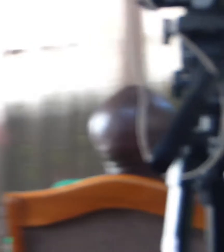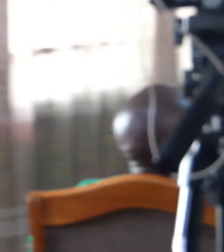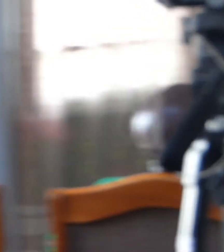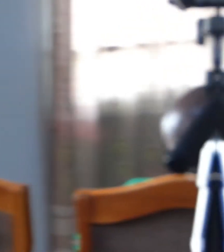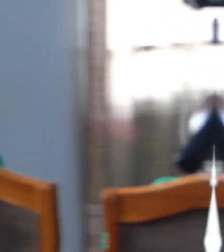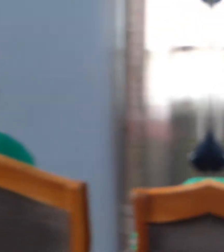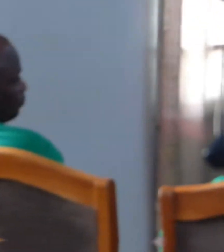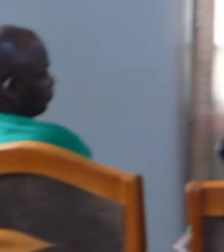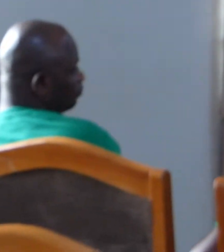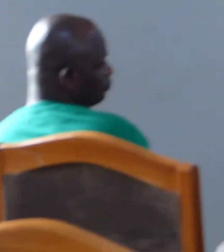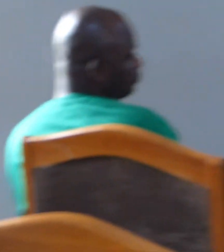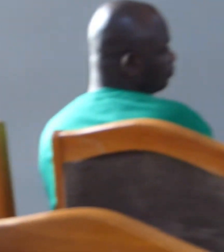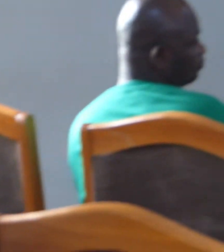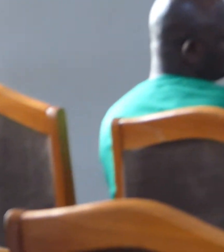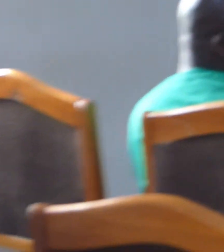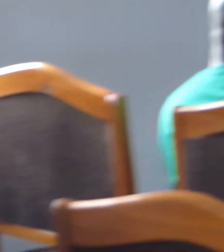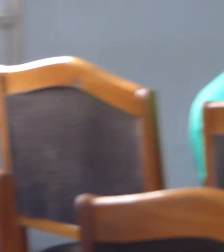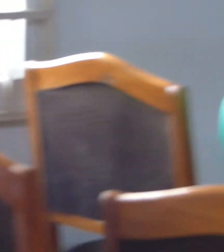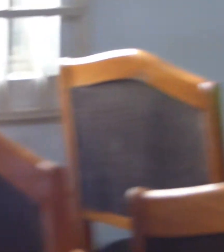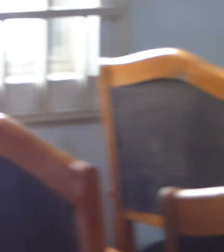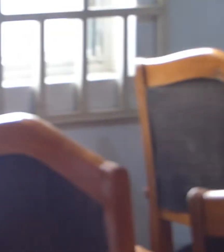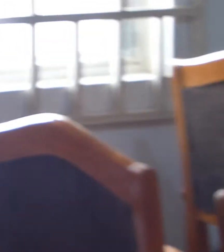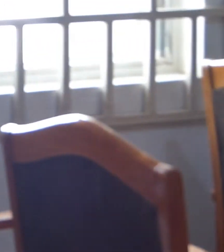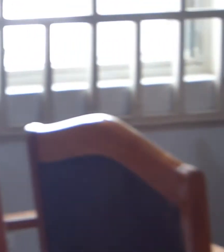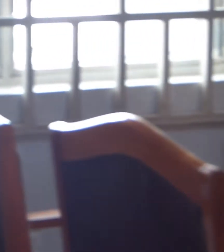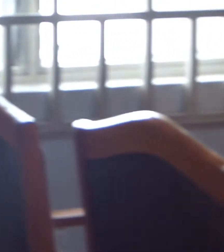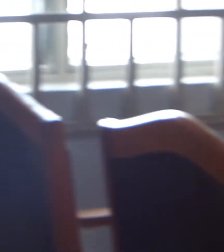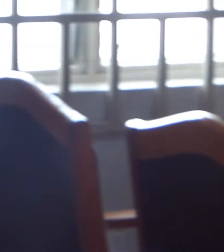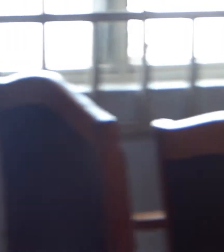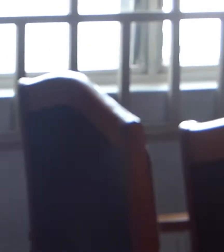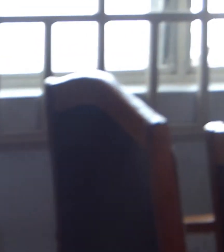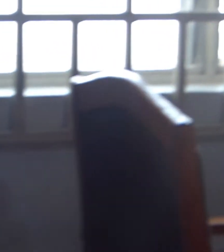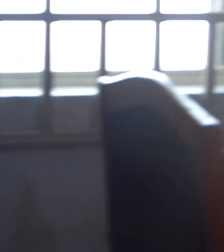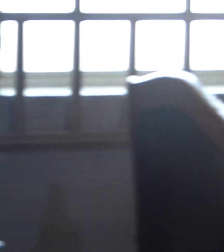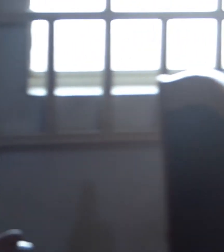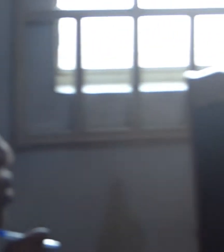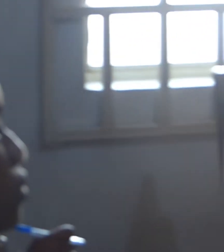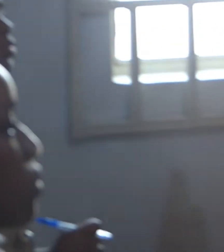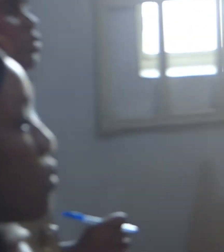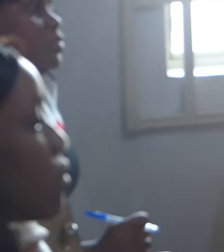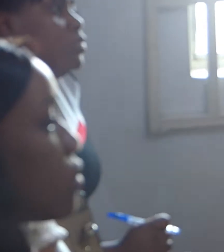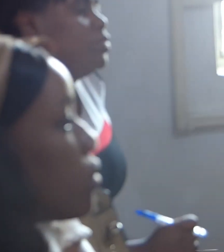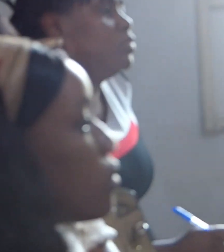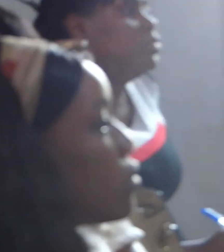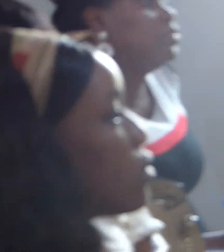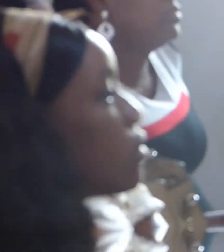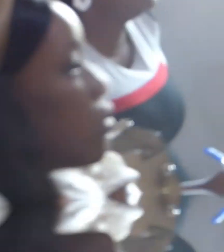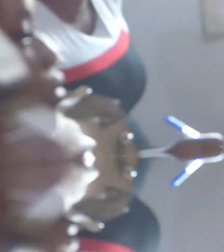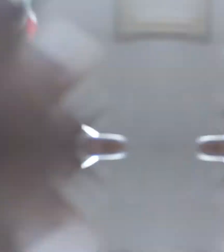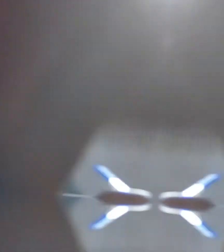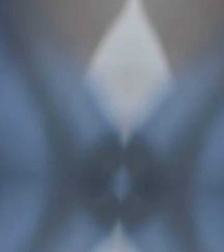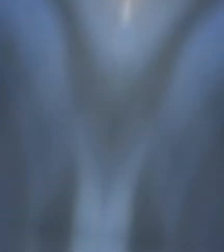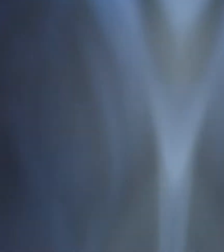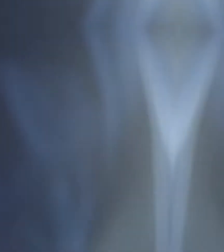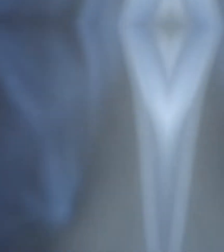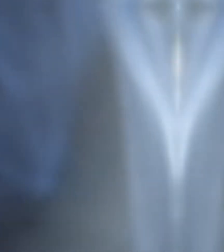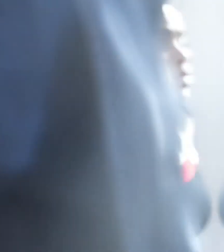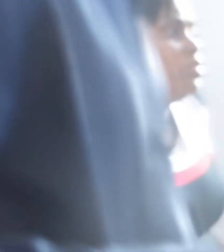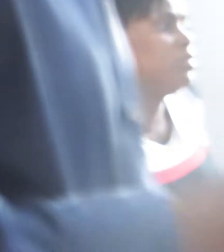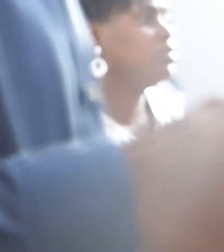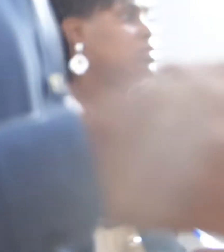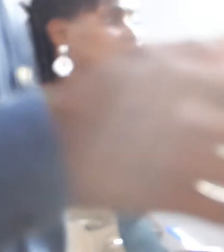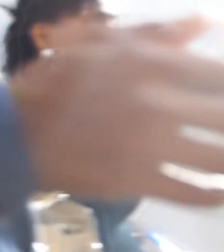decided to talk about it to the community people, everybody we saw, we started asking them, do you know about this school where